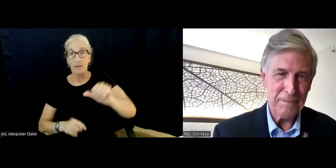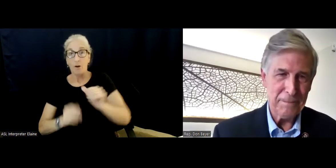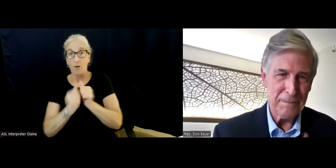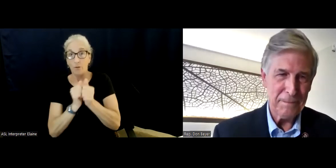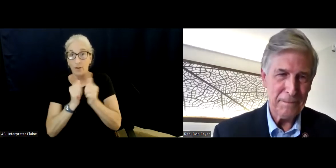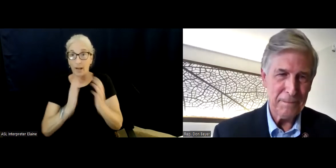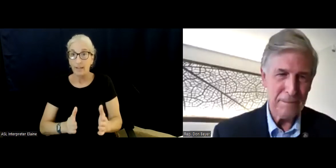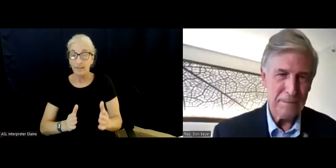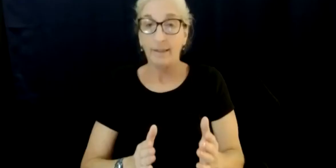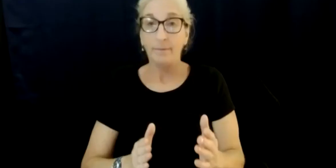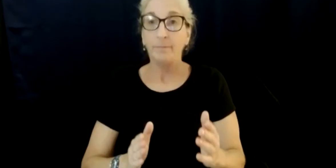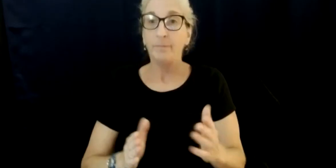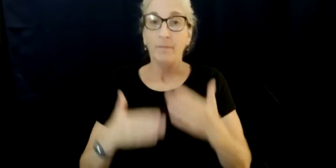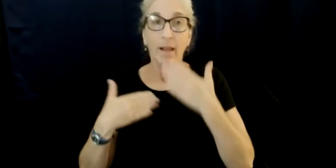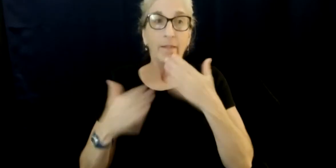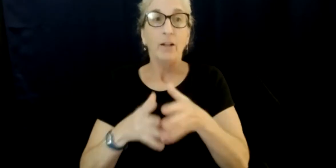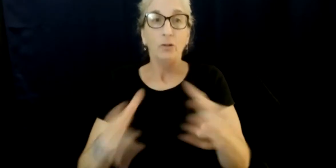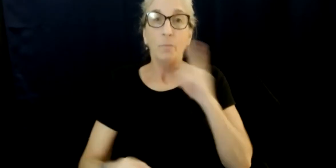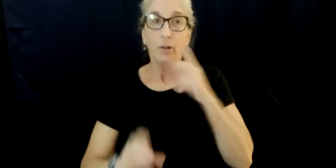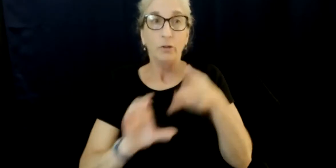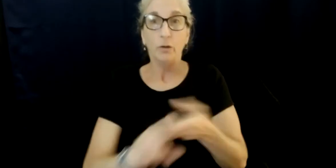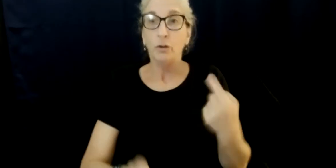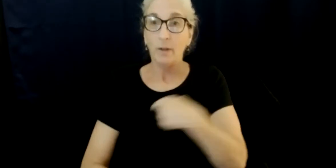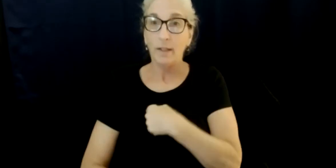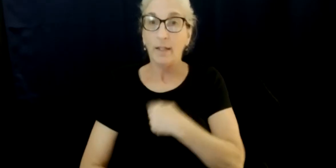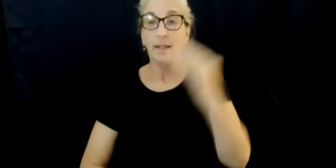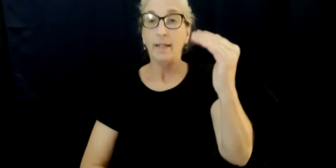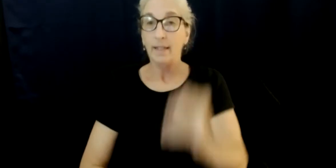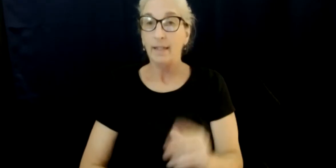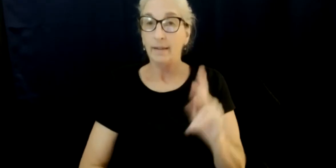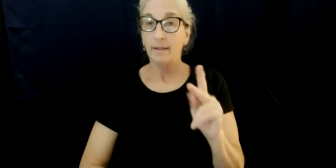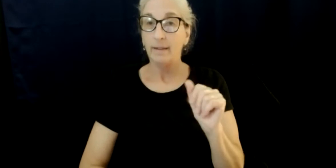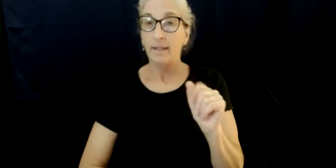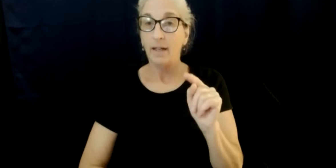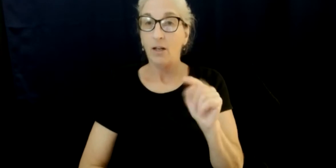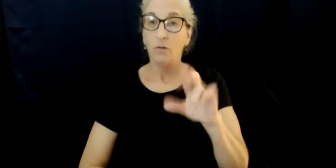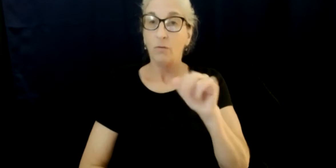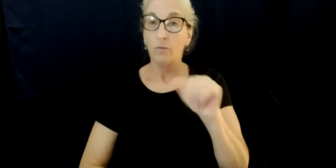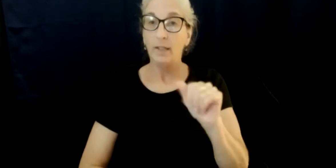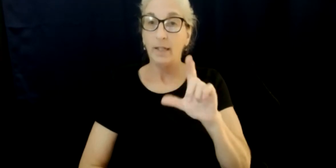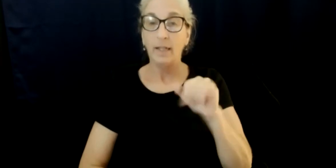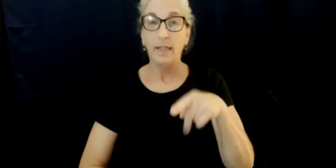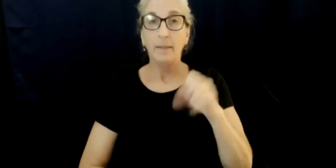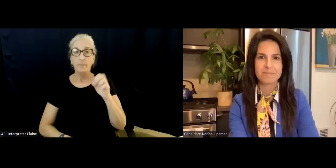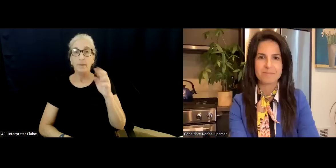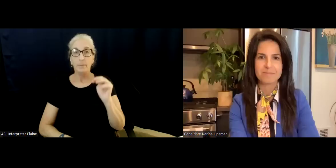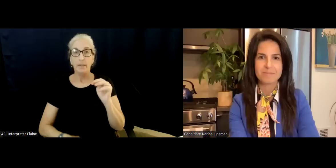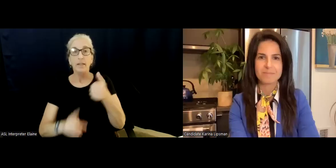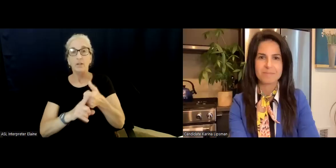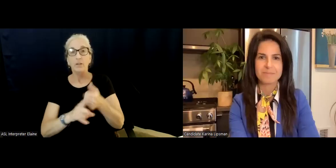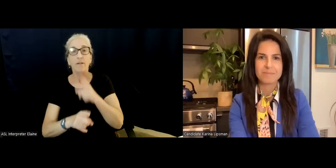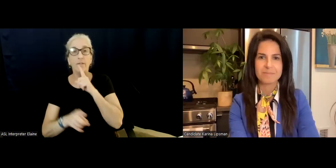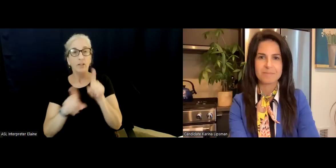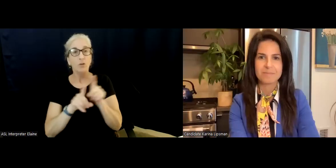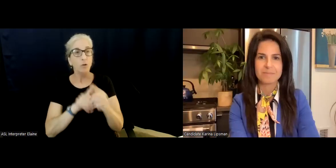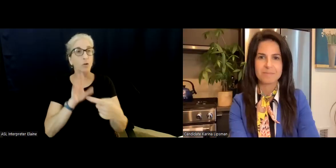so much for joining us tonight. We'll have up next candidate Karina Lipsman, also campaigning to represent the 8th District. Karina, we